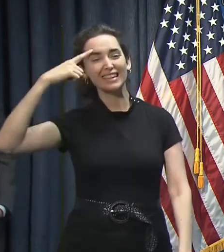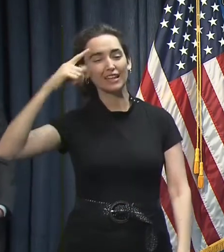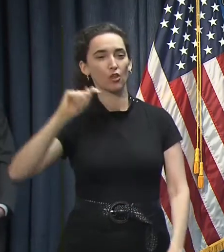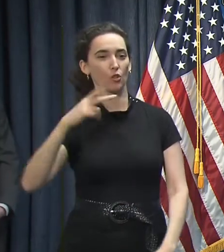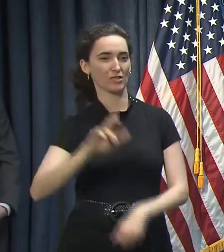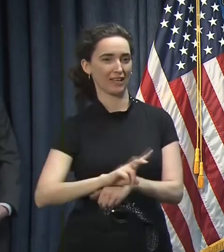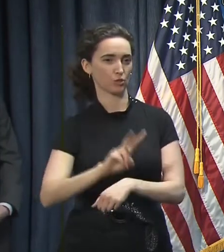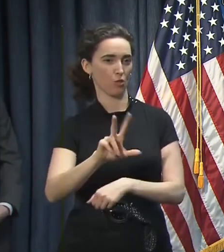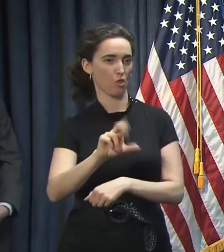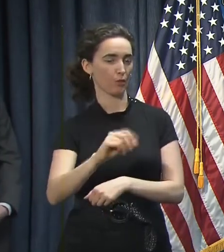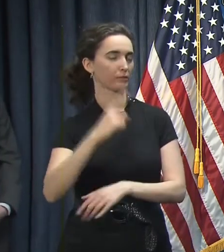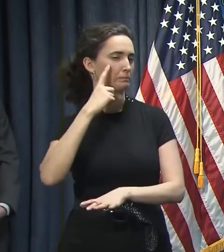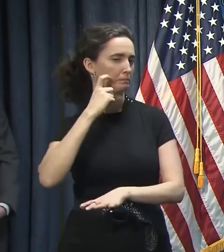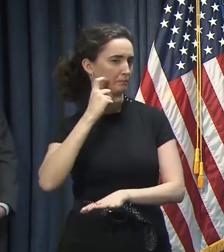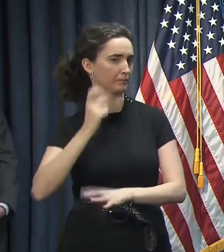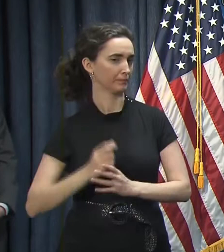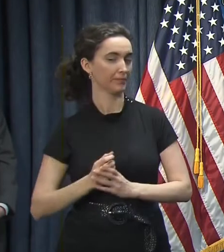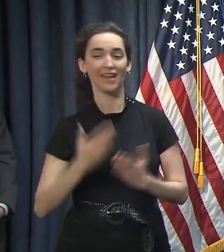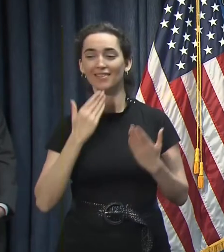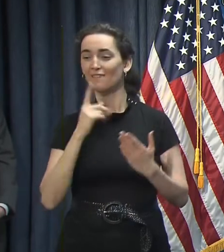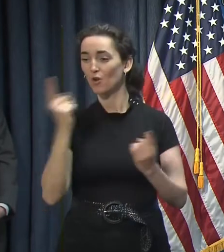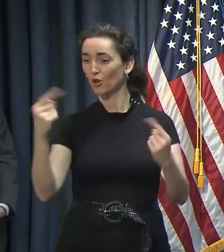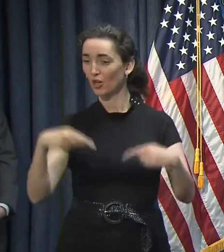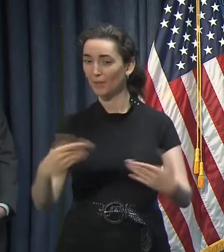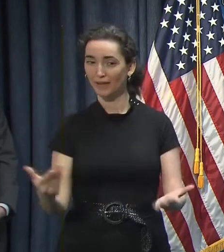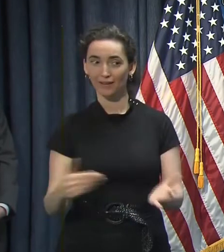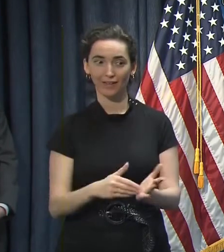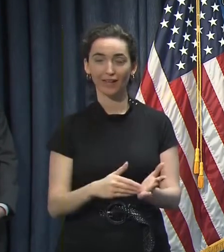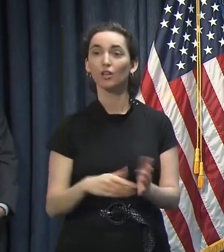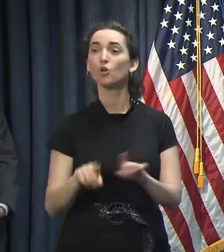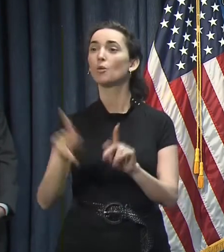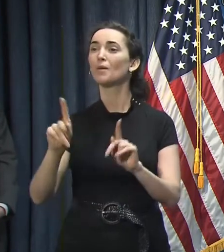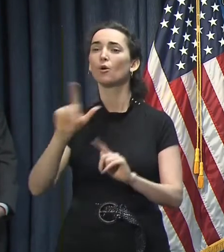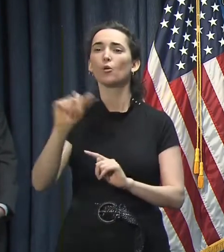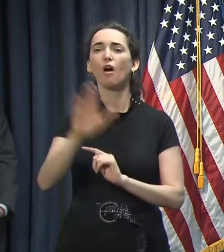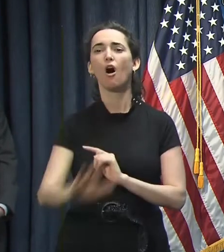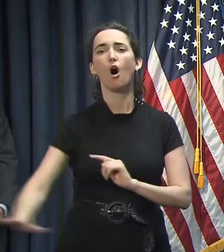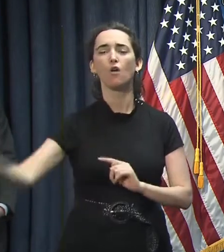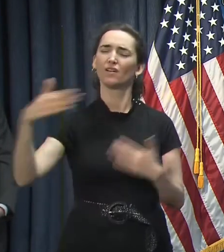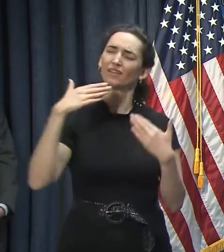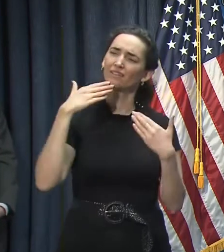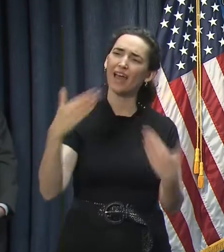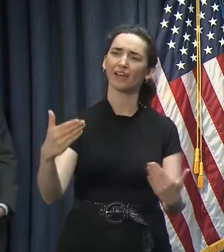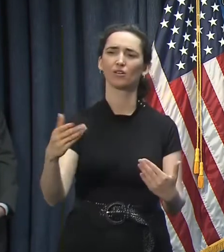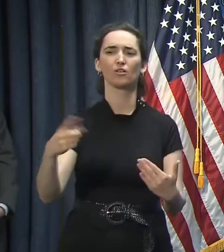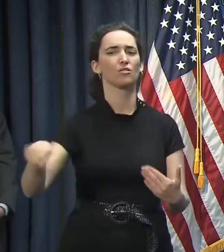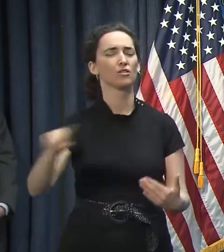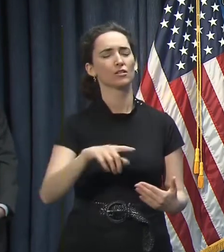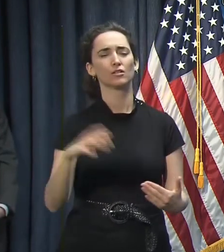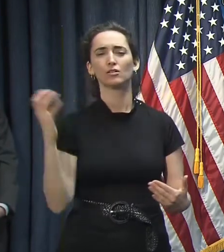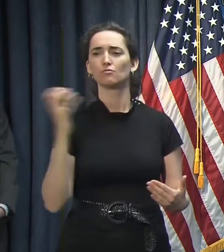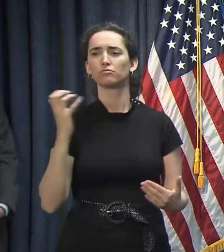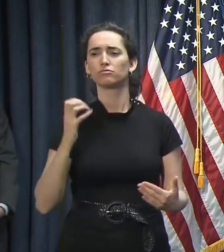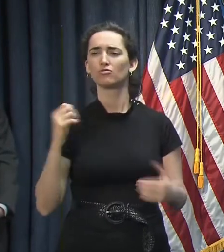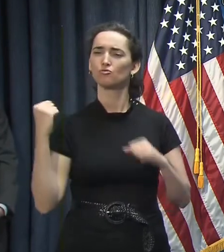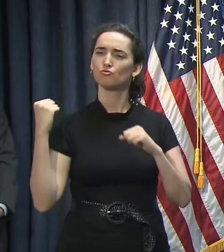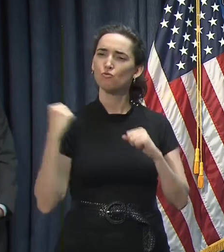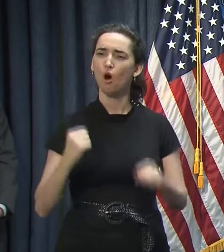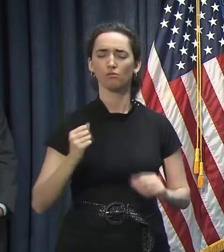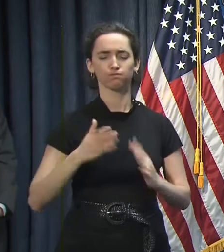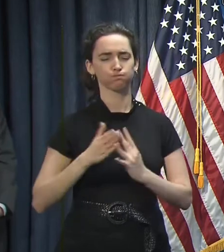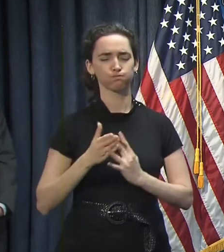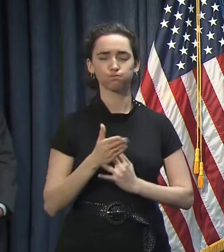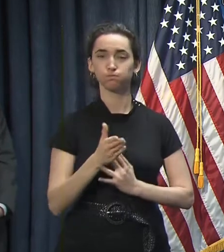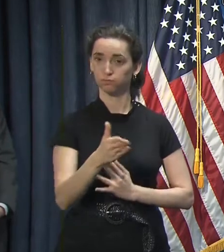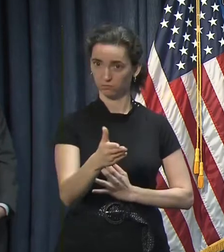at 2.30. Thank you all again for coming. And I want to thank the people of Louisiana because they have been incredibly strong throughout